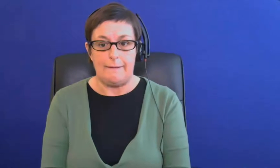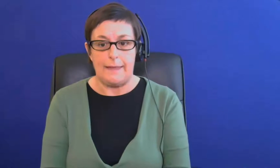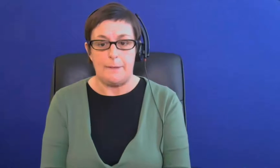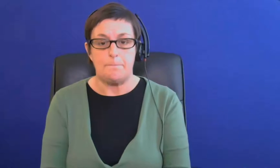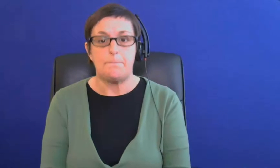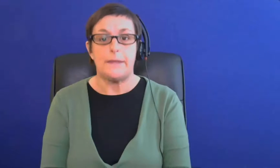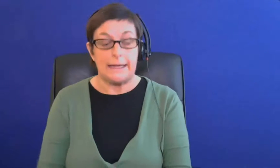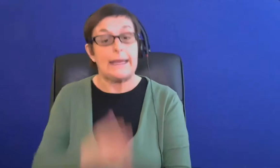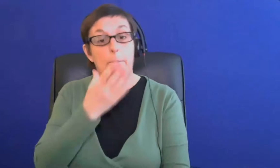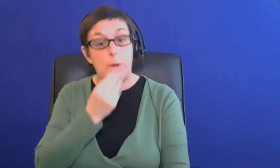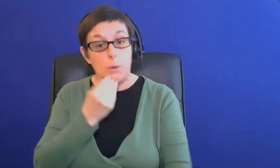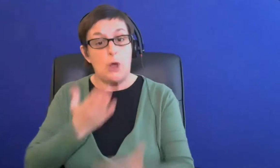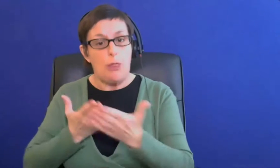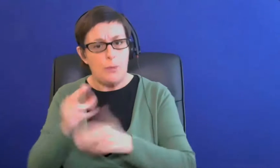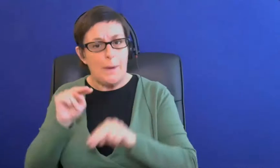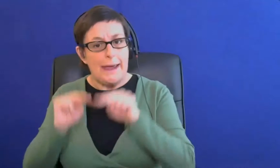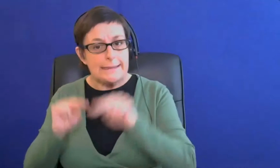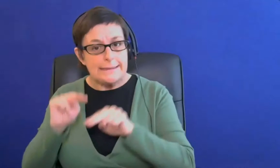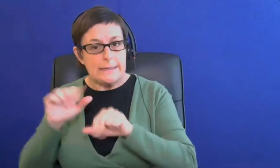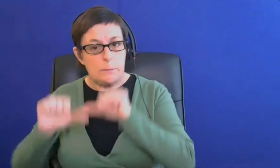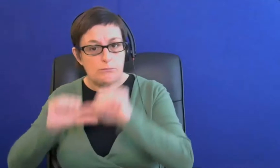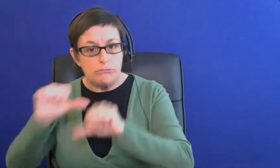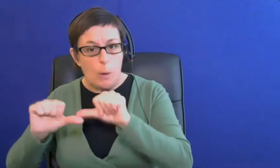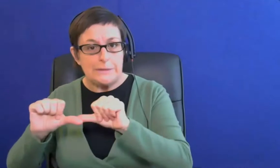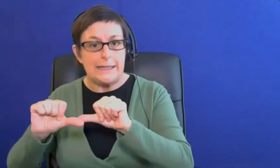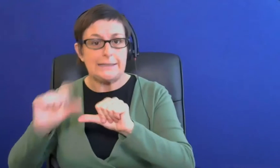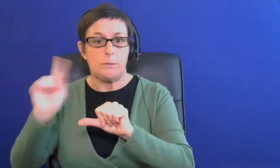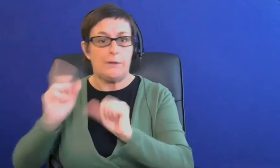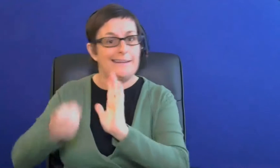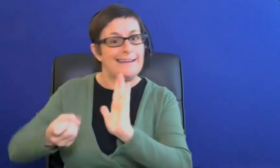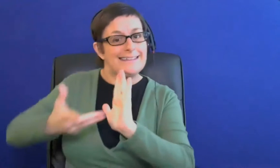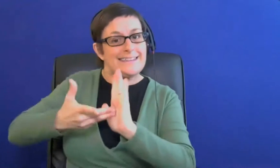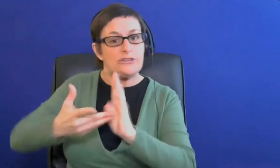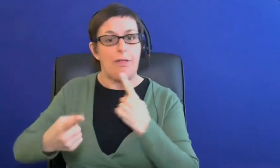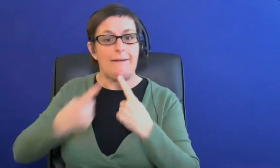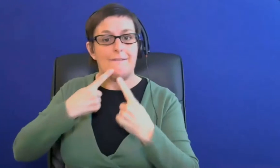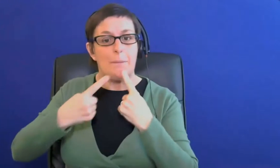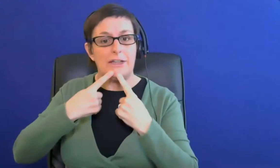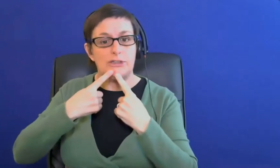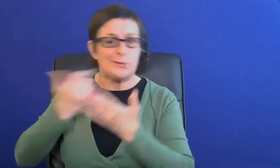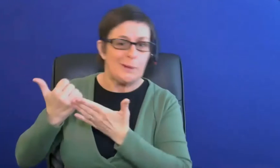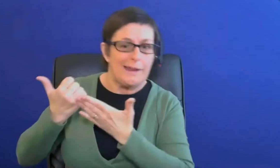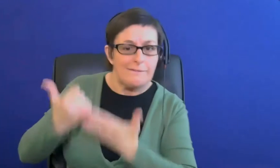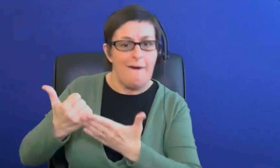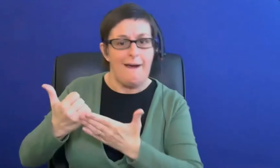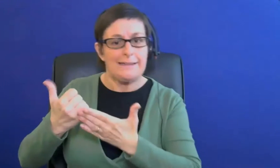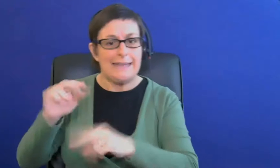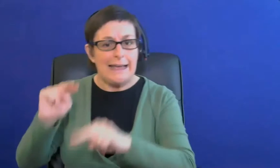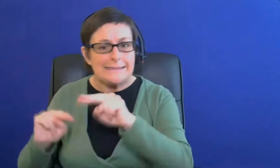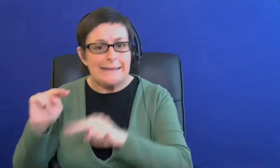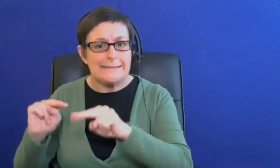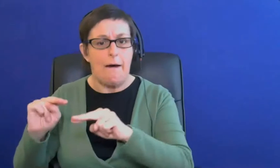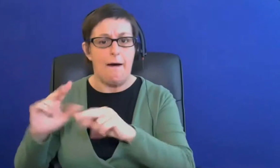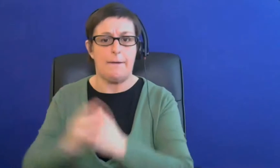in the assessment process as additional information to advise the assessor on what equipment or support that student may